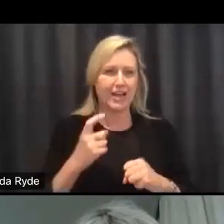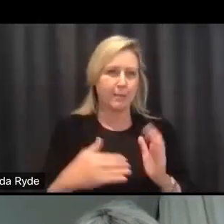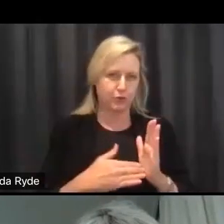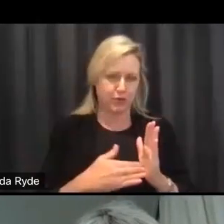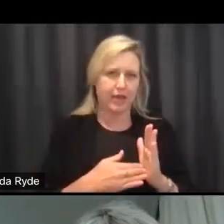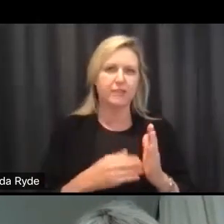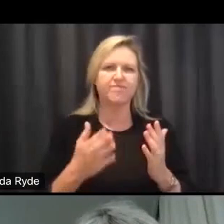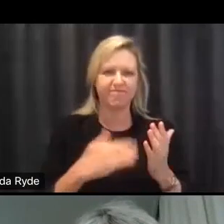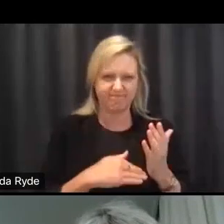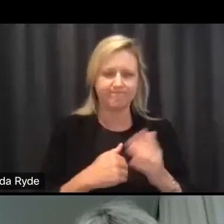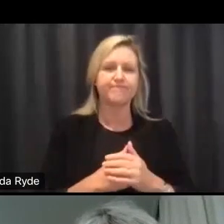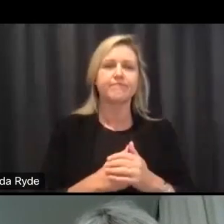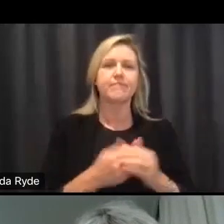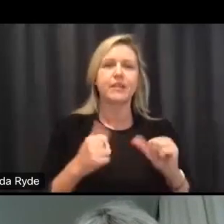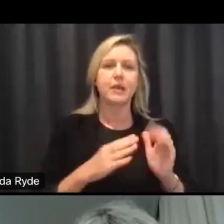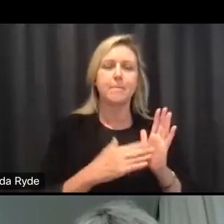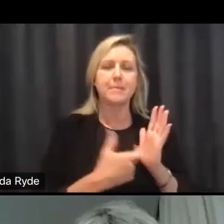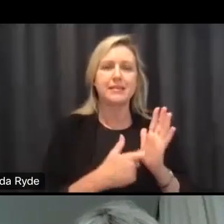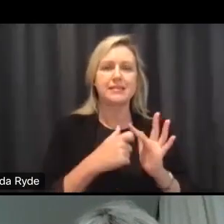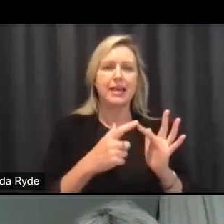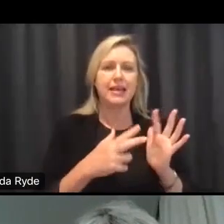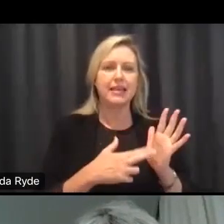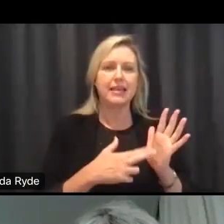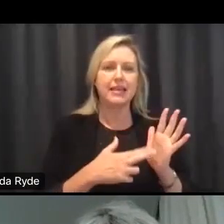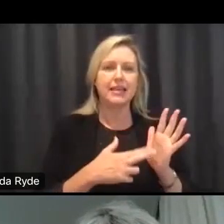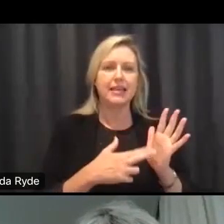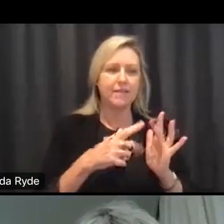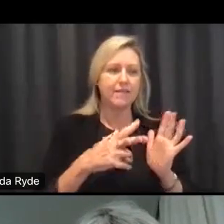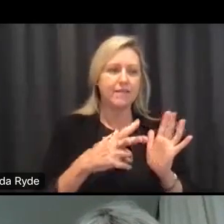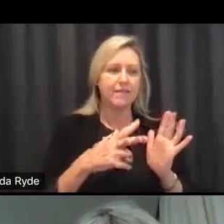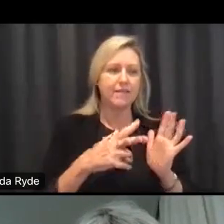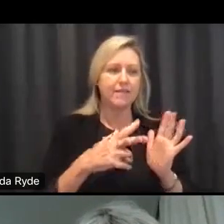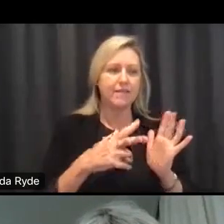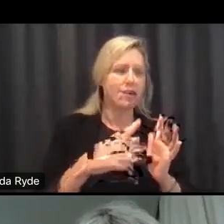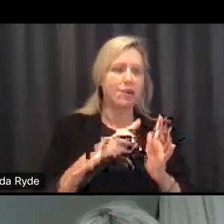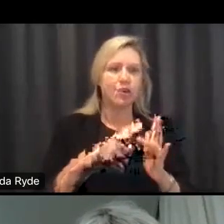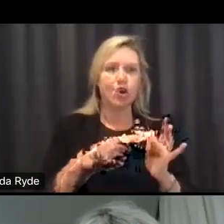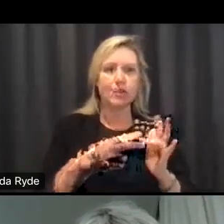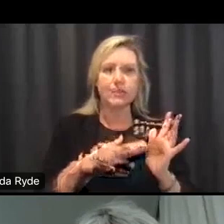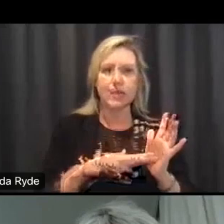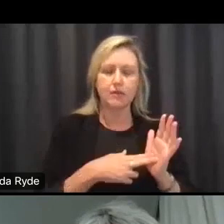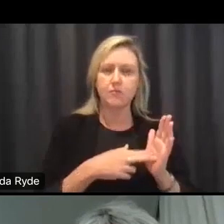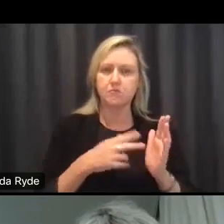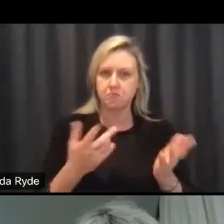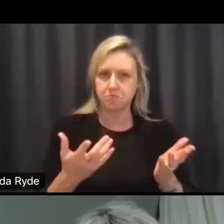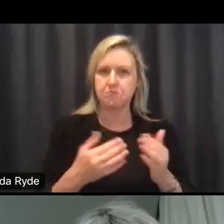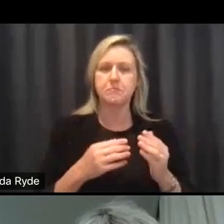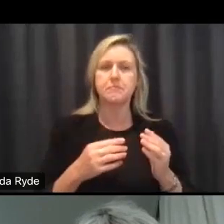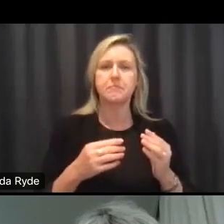um mr kevin cox so i think maybe we don't have online um